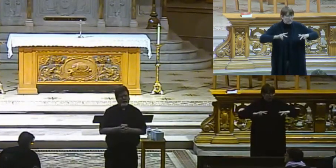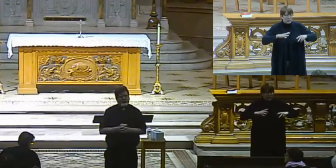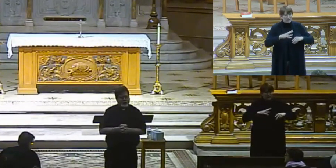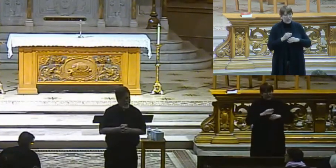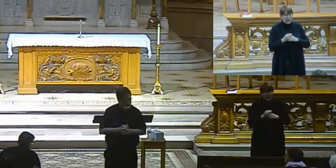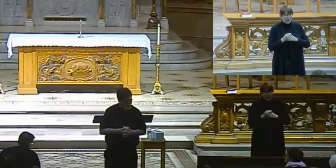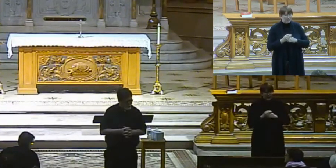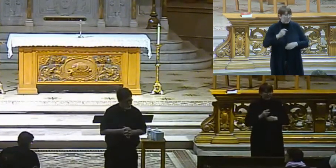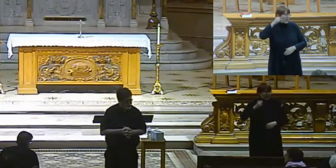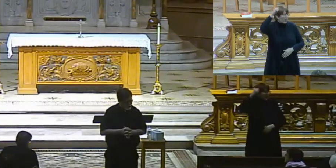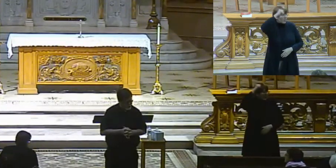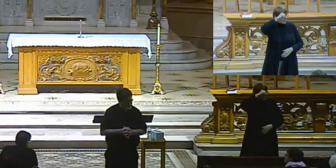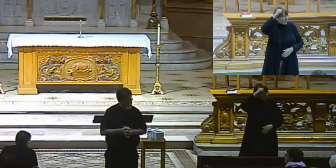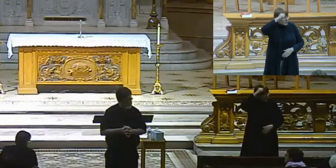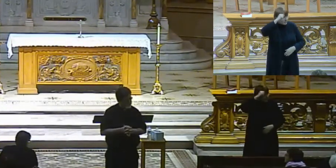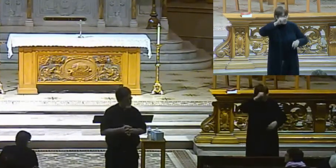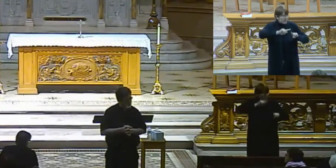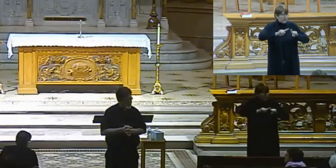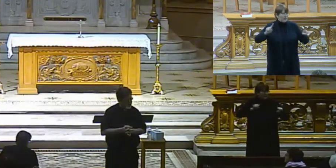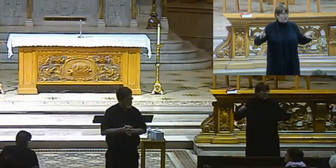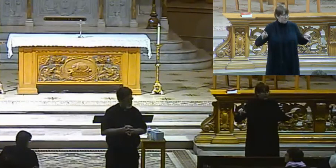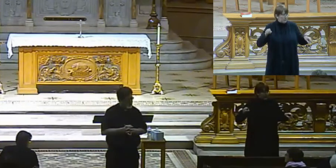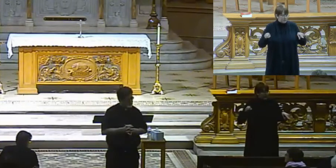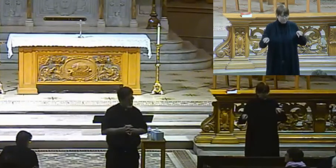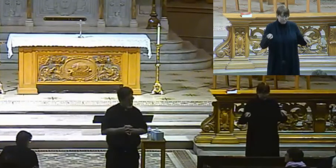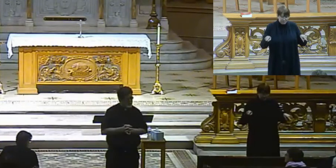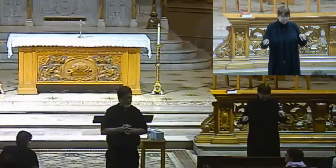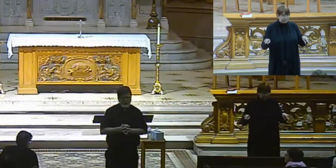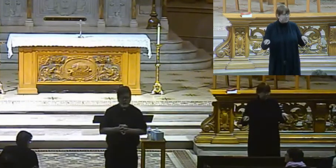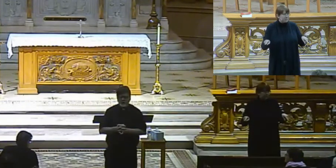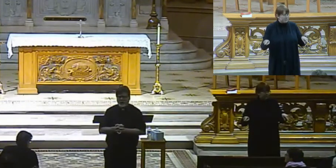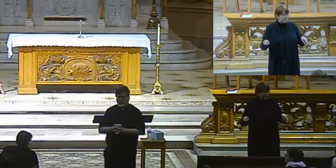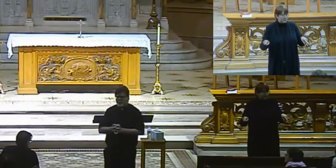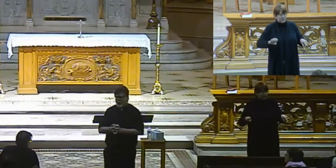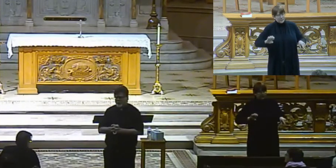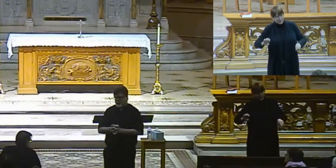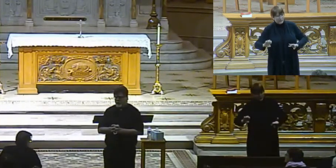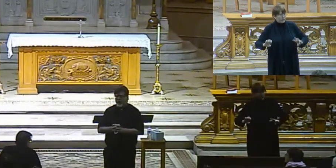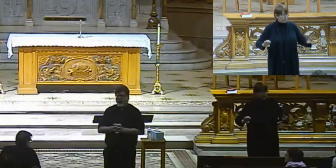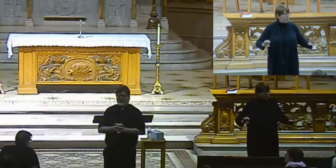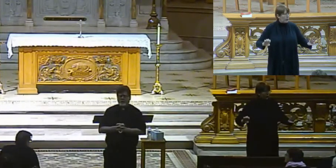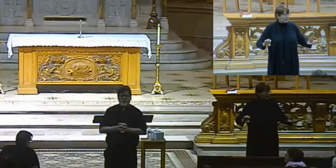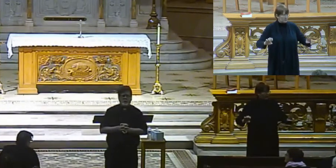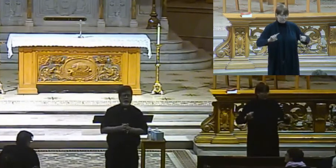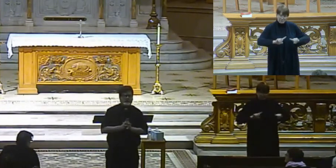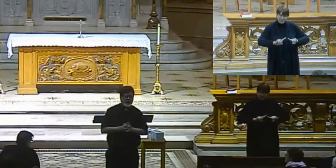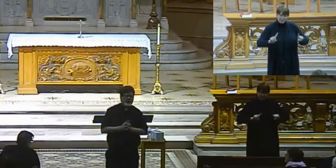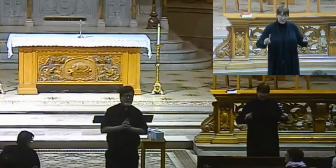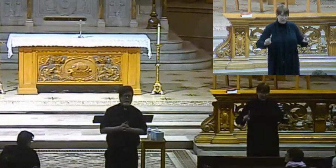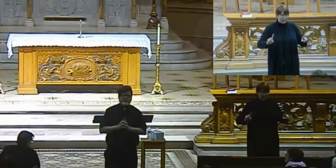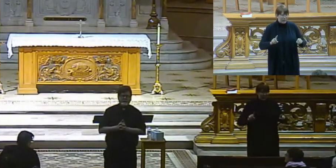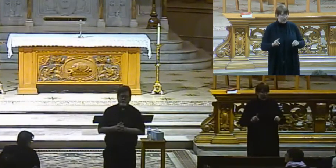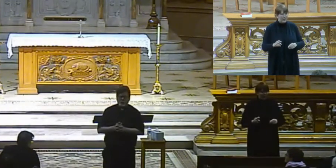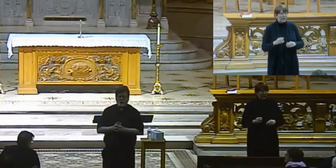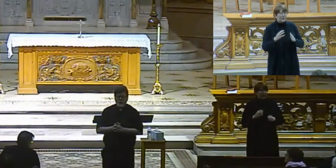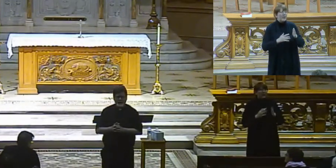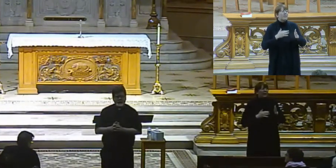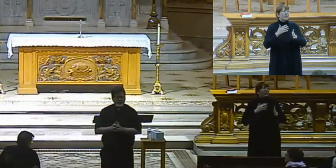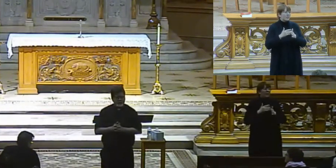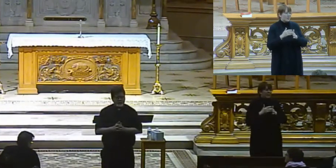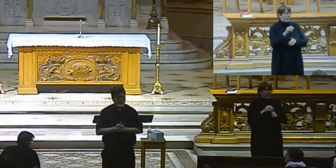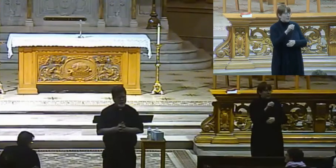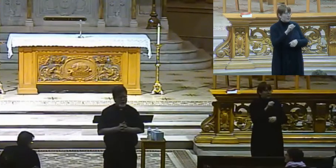theological differences as well between the east and the west. And eventually, in 1054